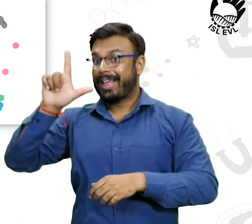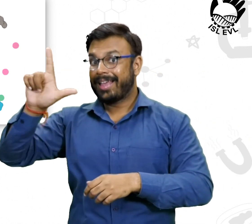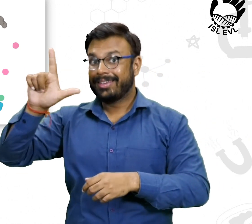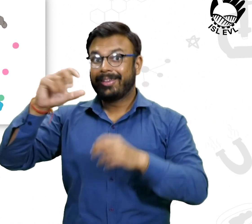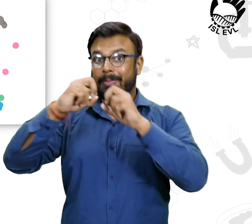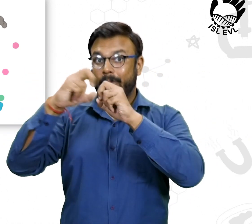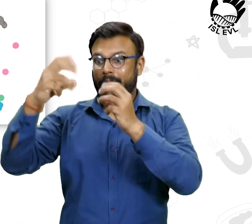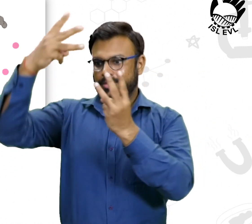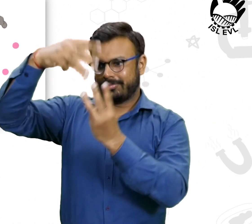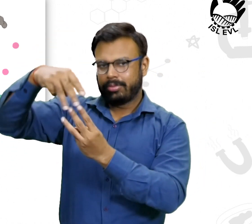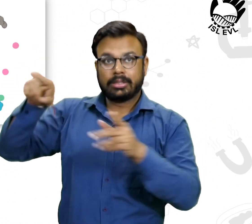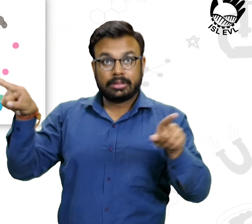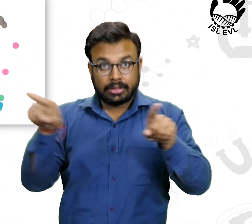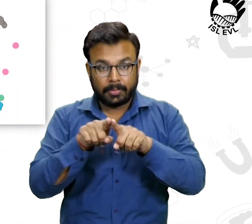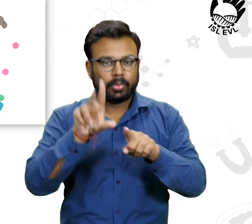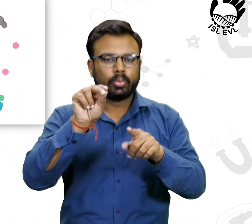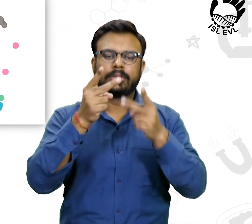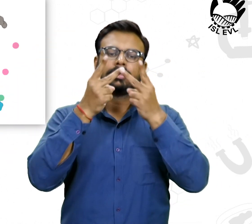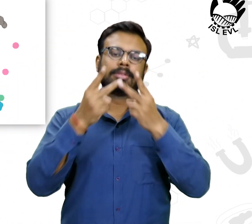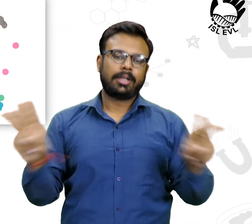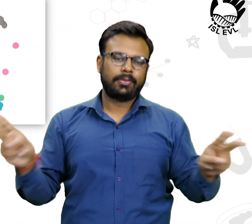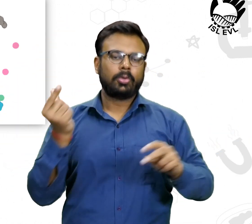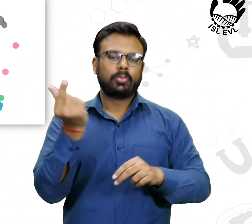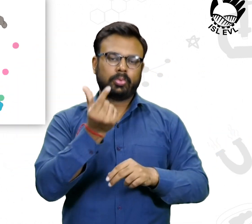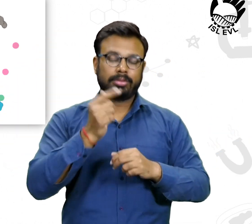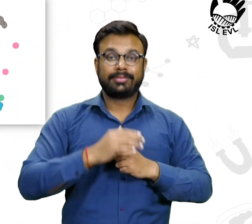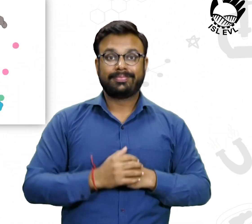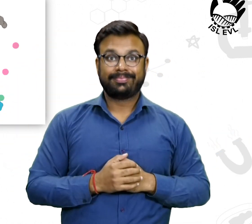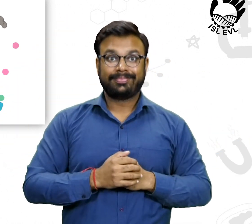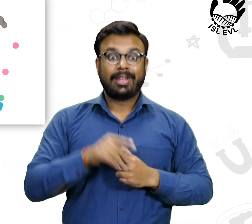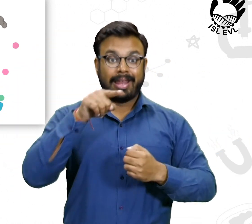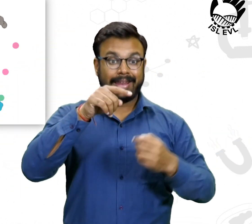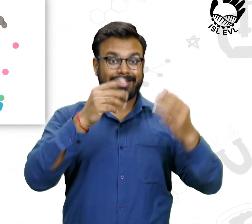from L amino acid-bound tRNA.